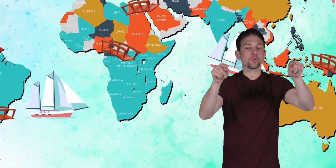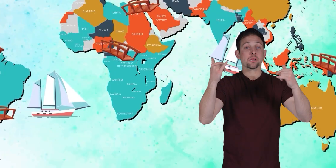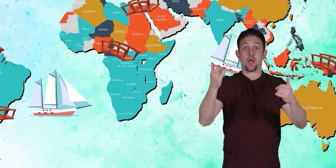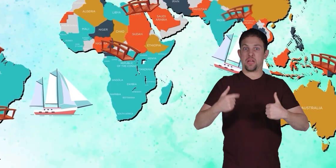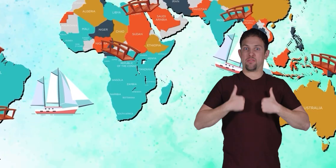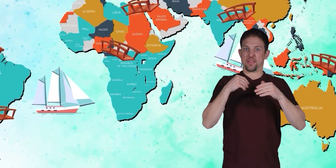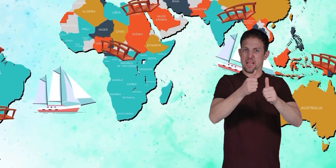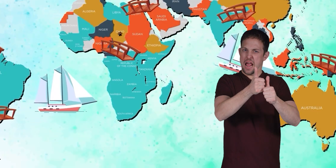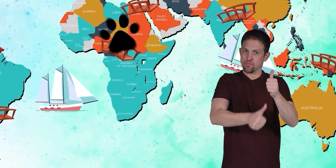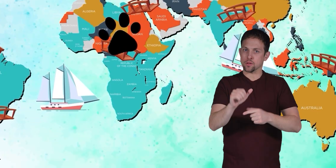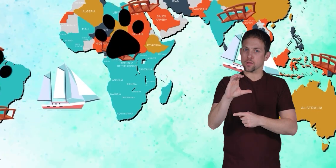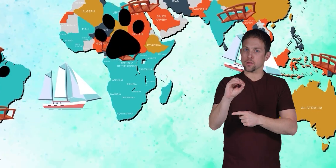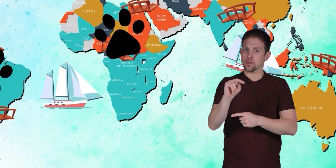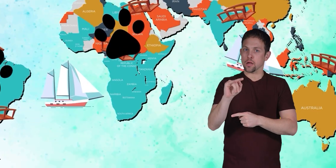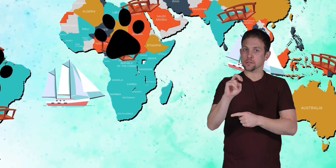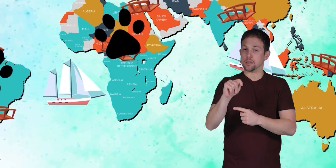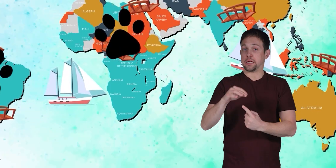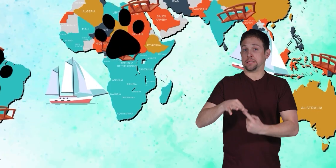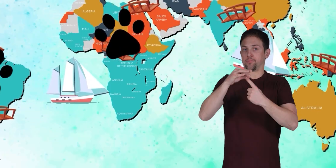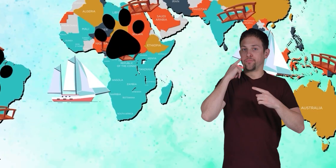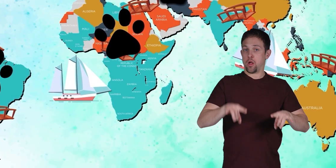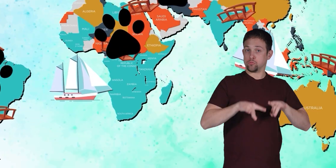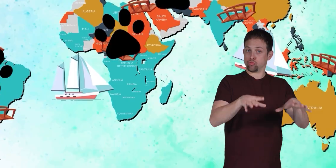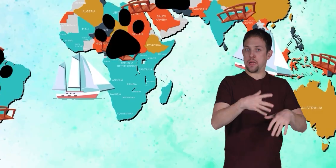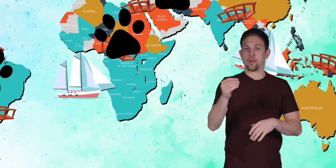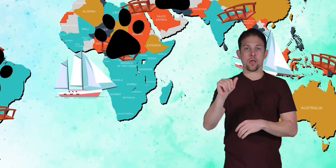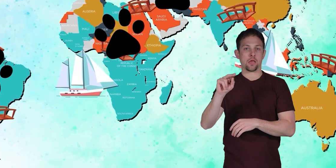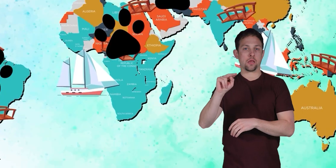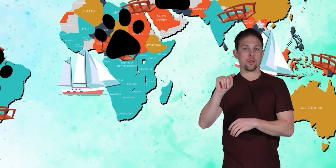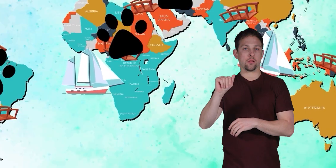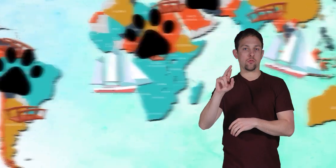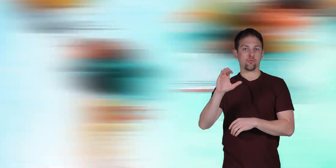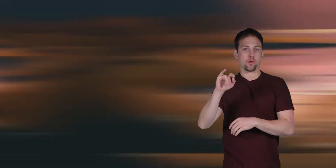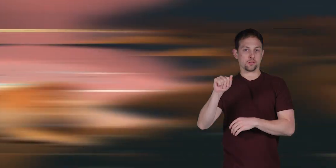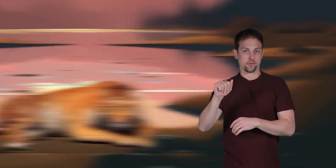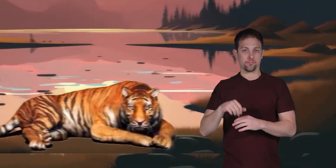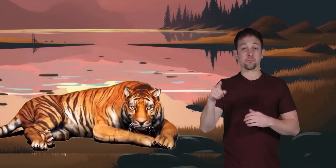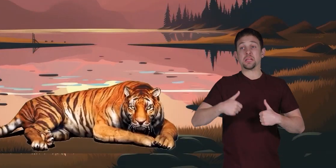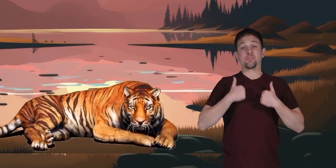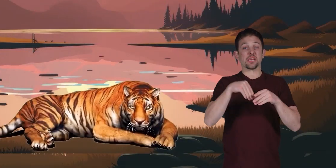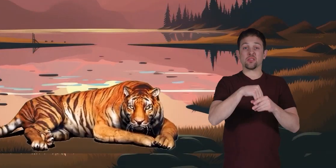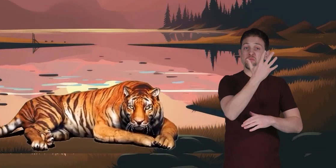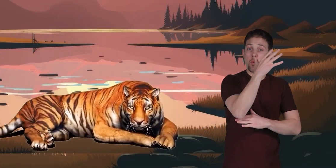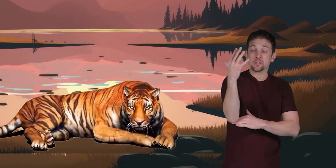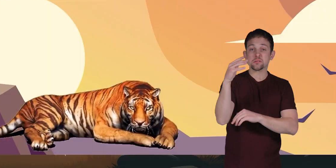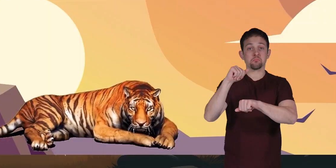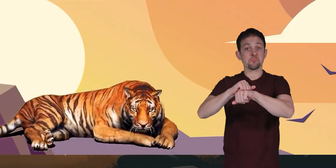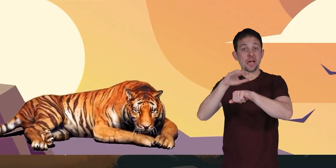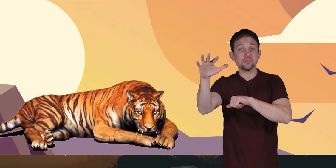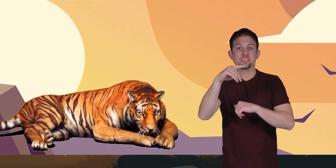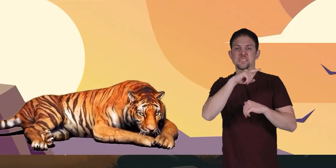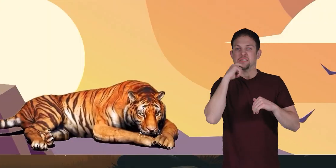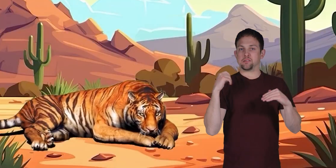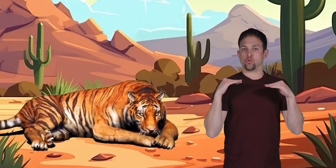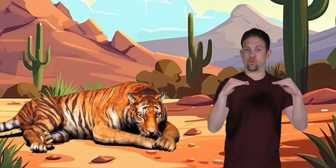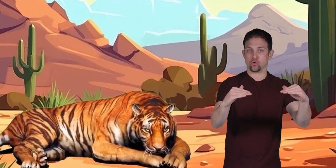Now they live on every continent except Australia and Antarctica. They live in forests, mountains, and deserts.